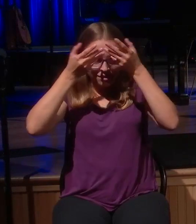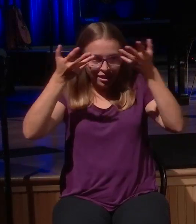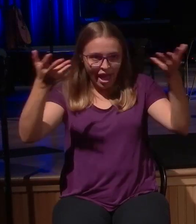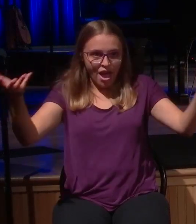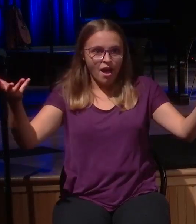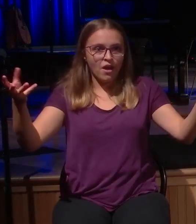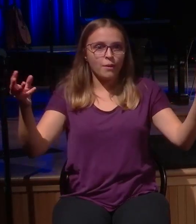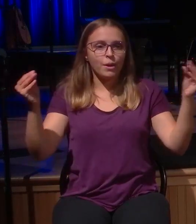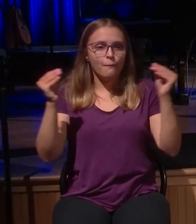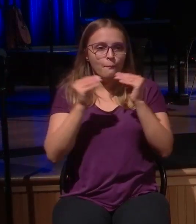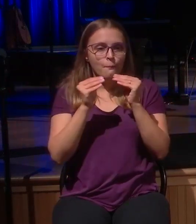joy.